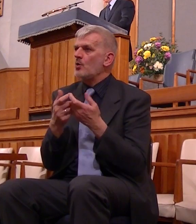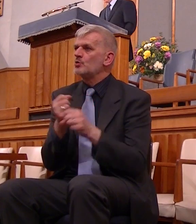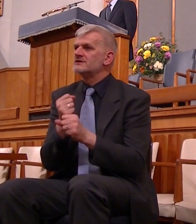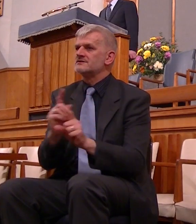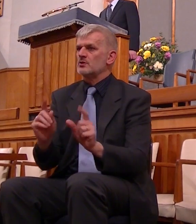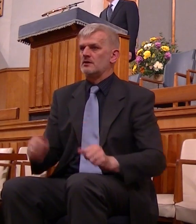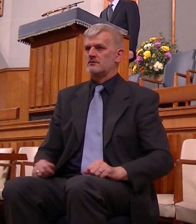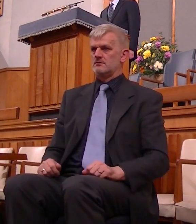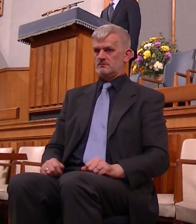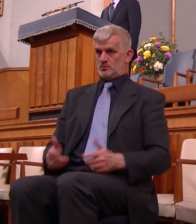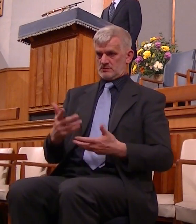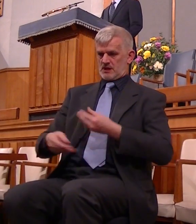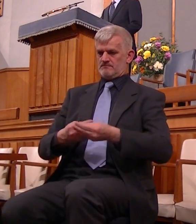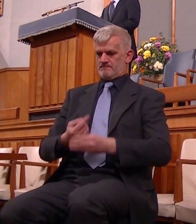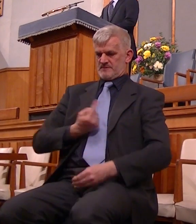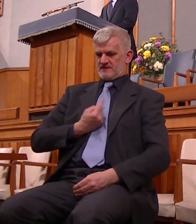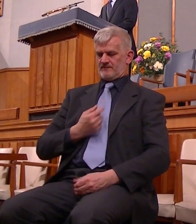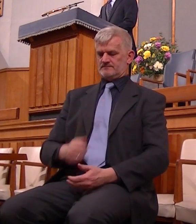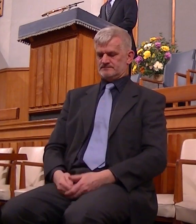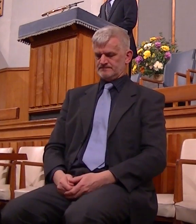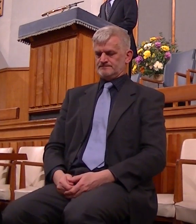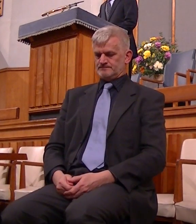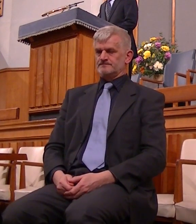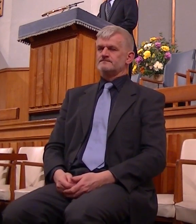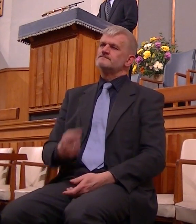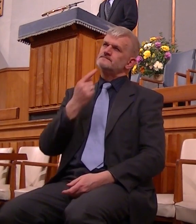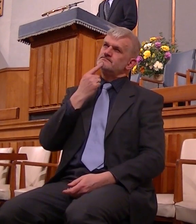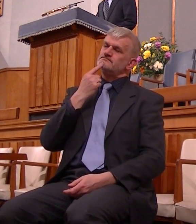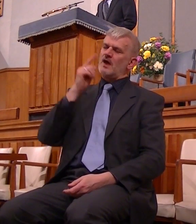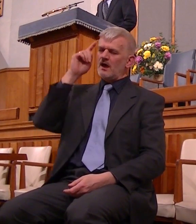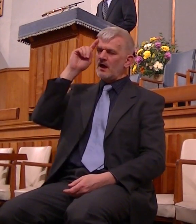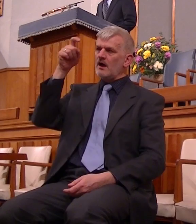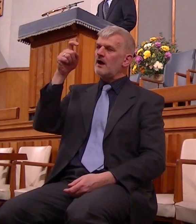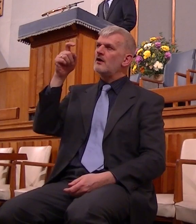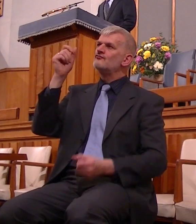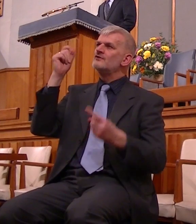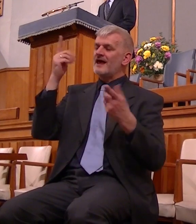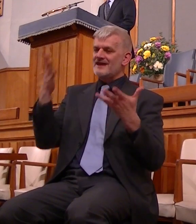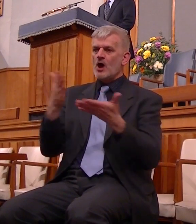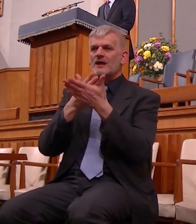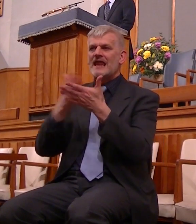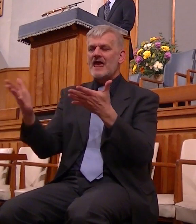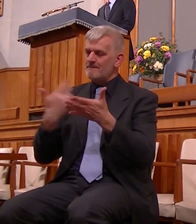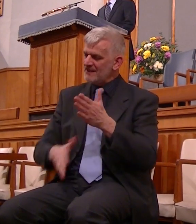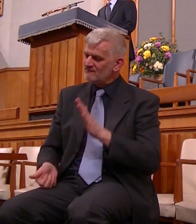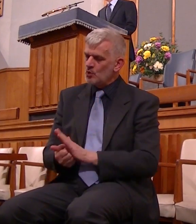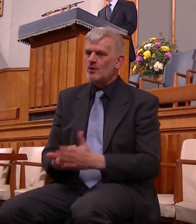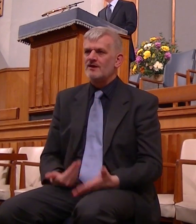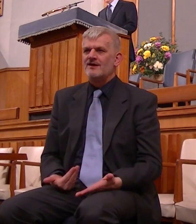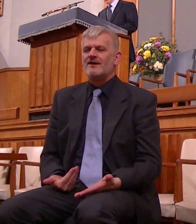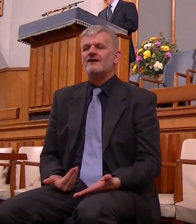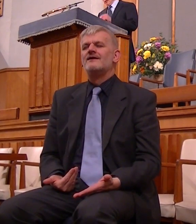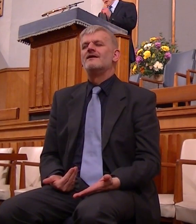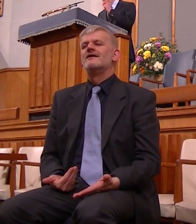say to ourselves I see it all what a fool I've been I see what a